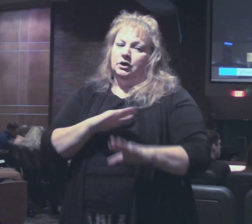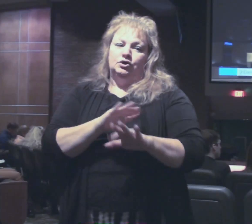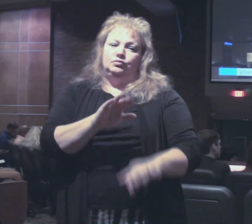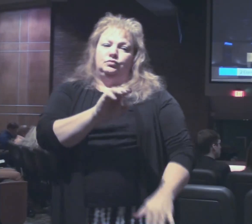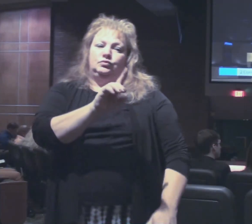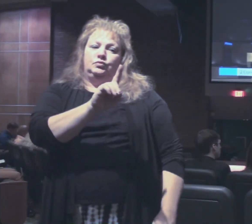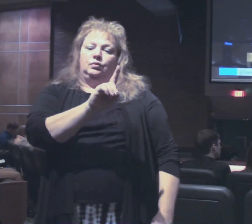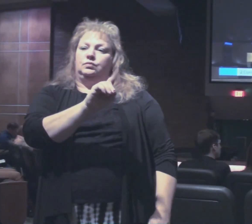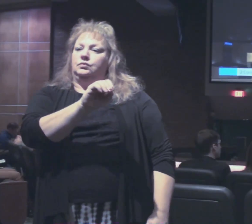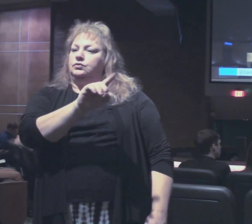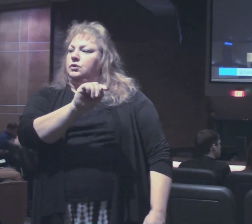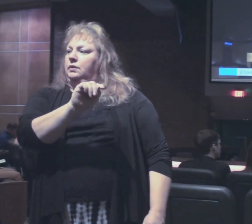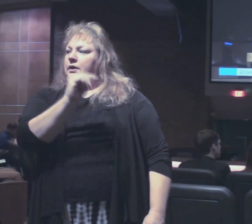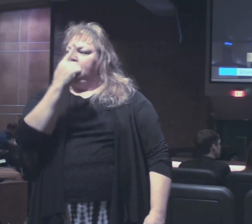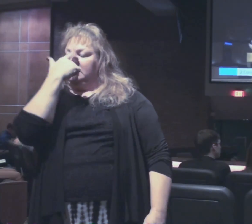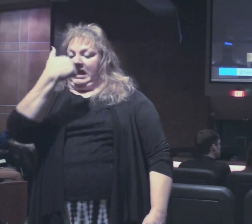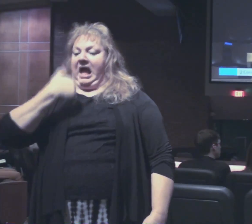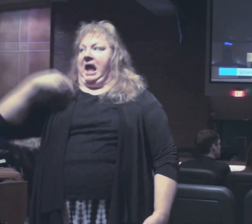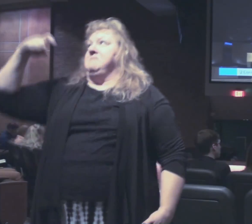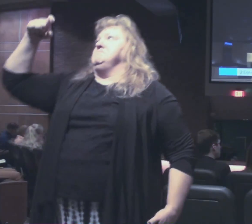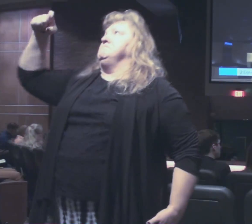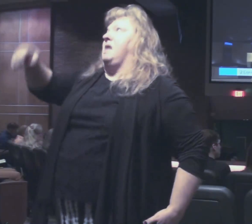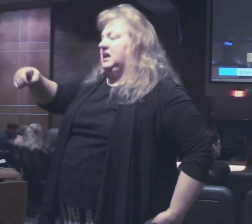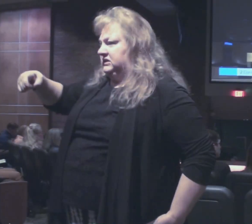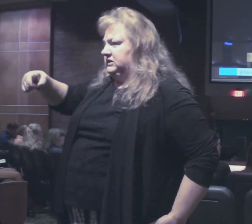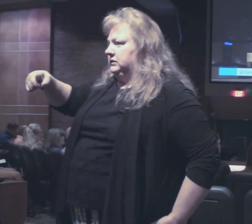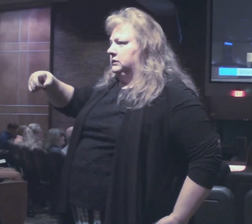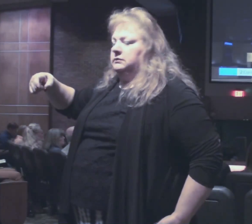it out of I must do it.